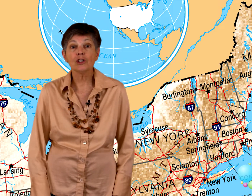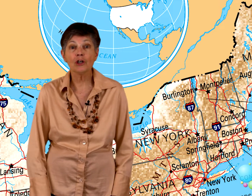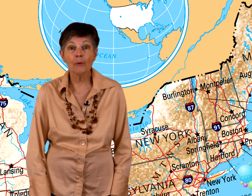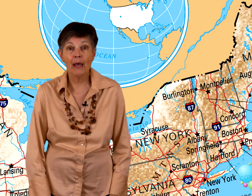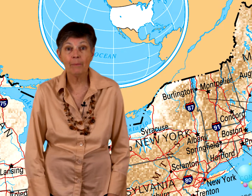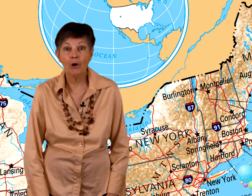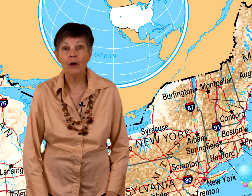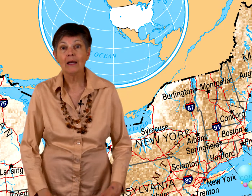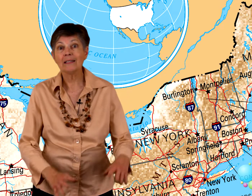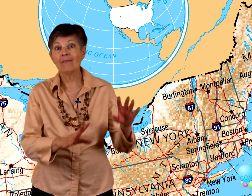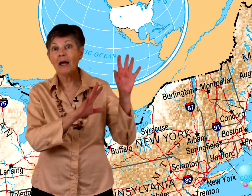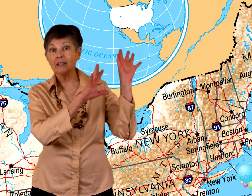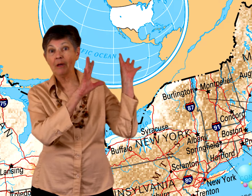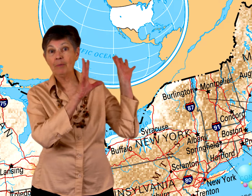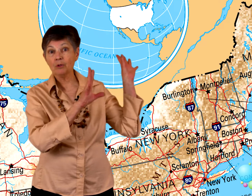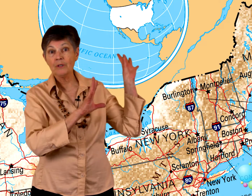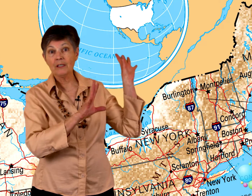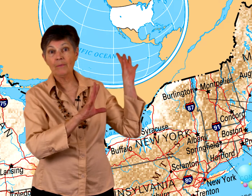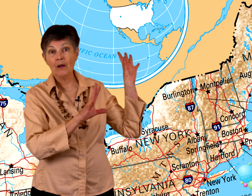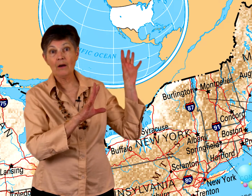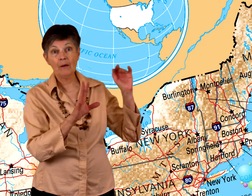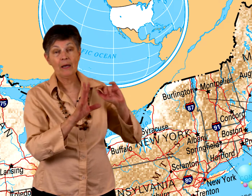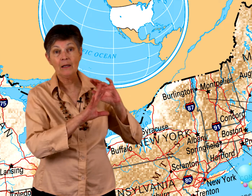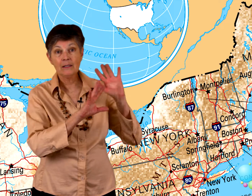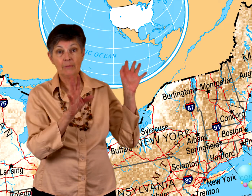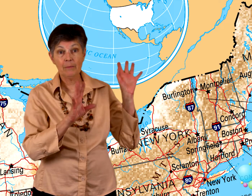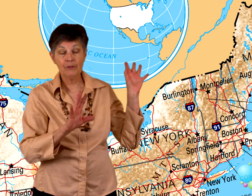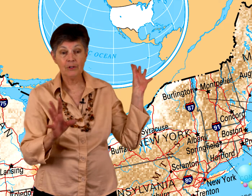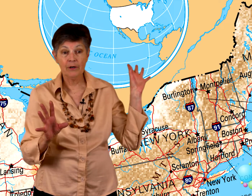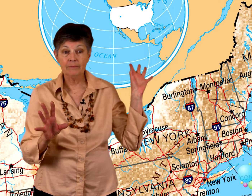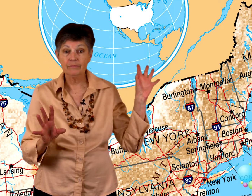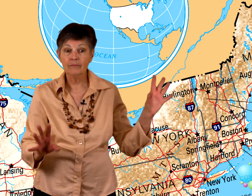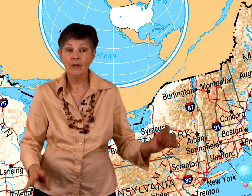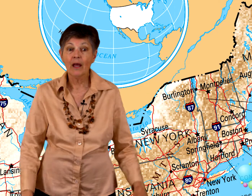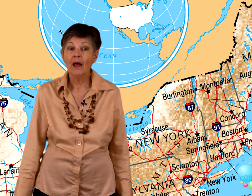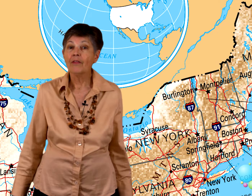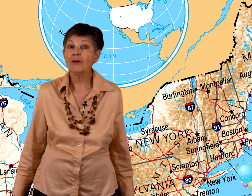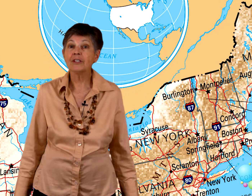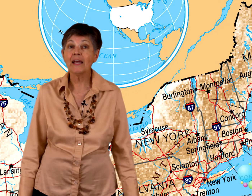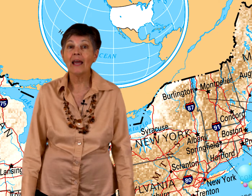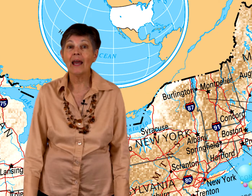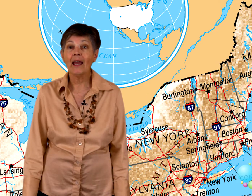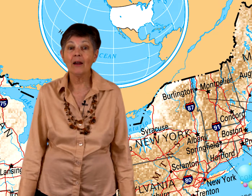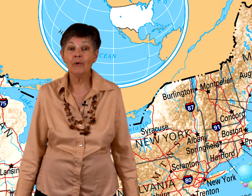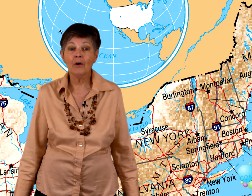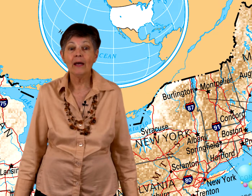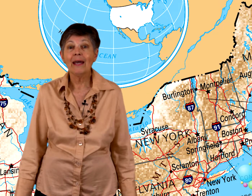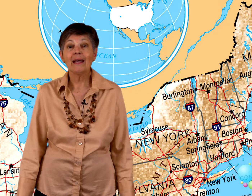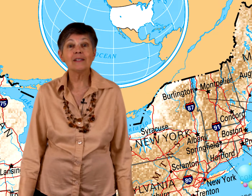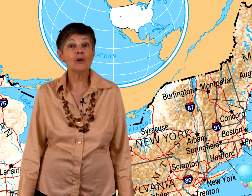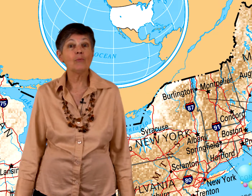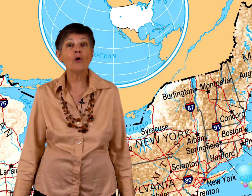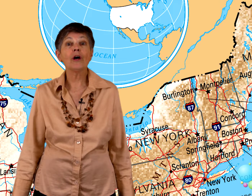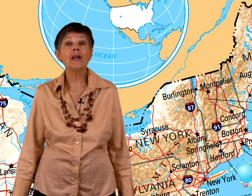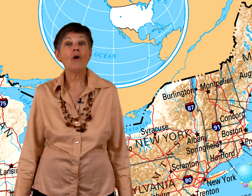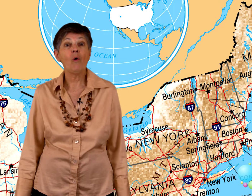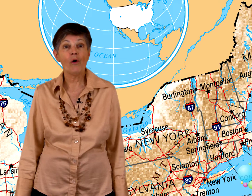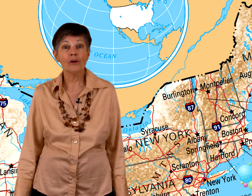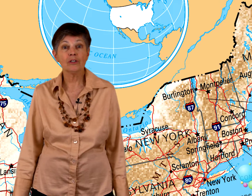sugar maple. They have lots of maple trees up there. They make lots of maple syrup. Their state animal is the Morgan horse.